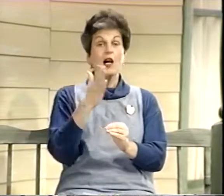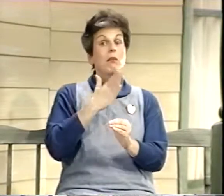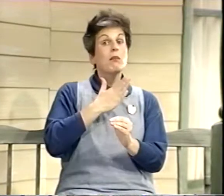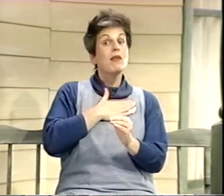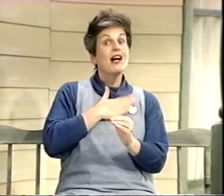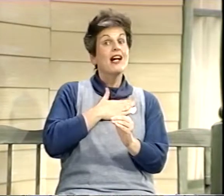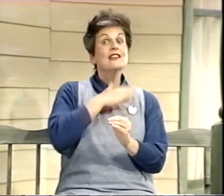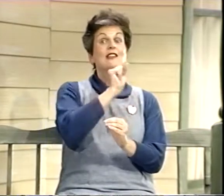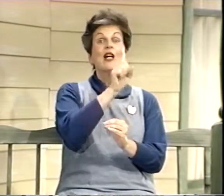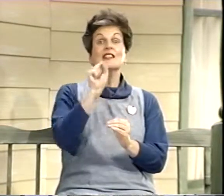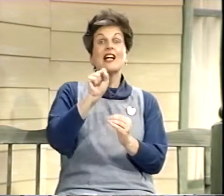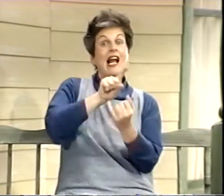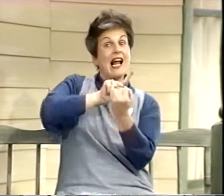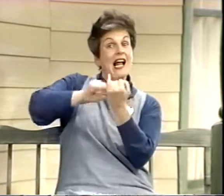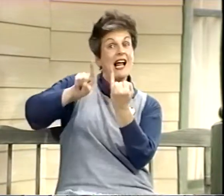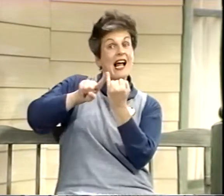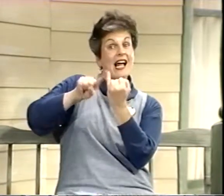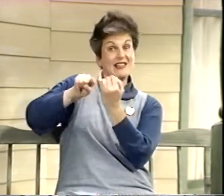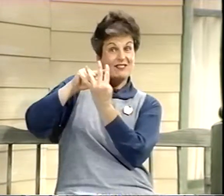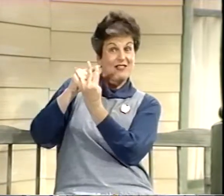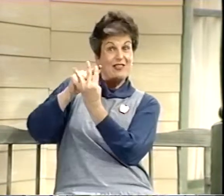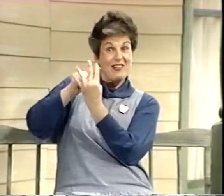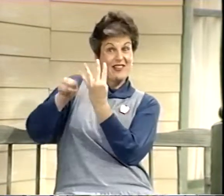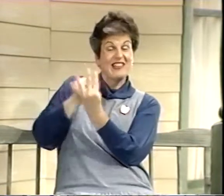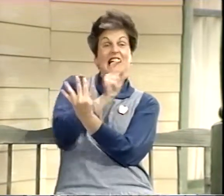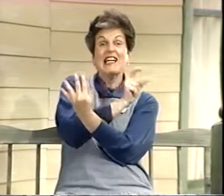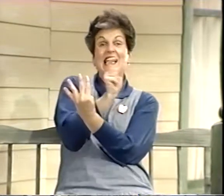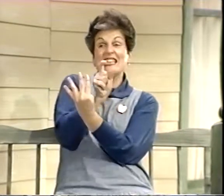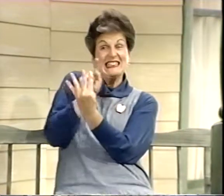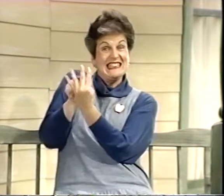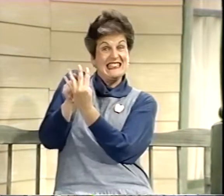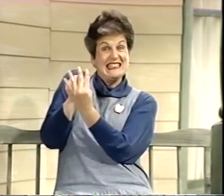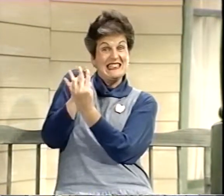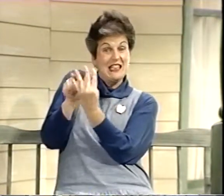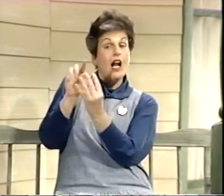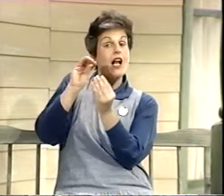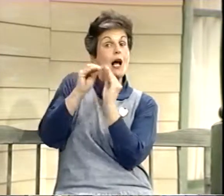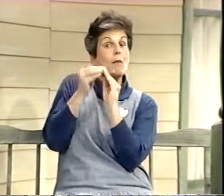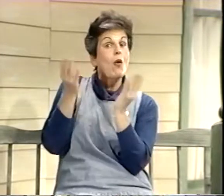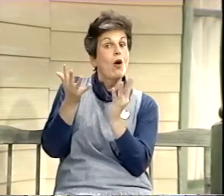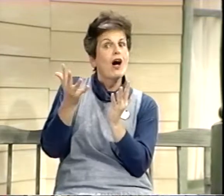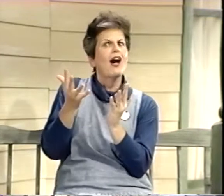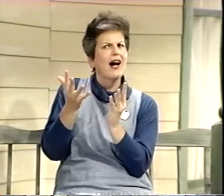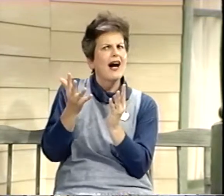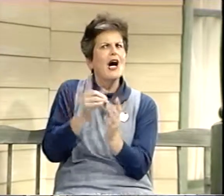of numbers. My Social Security card, the last four digits are